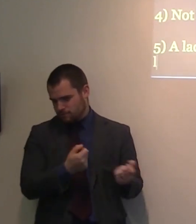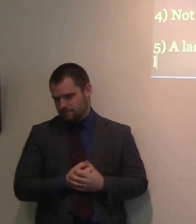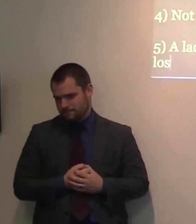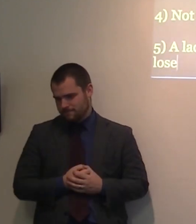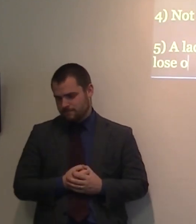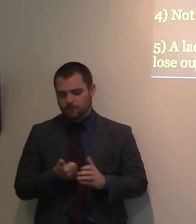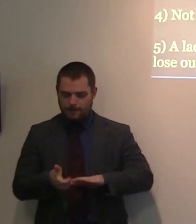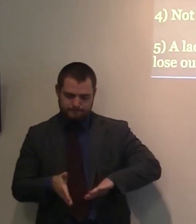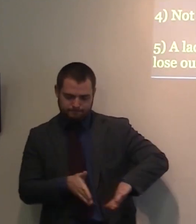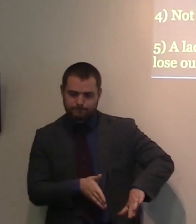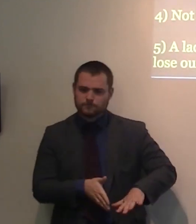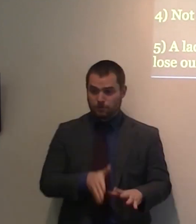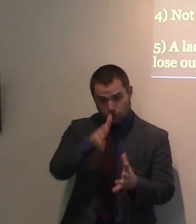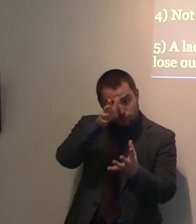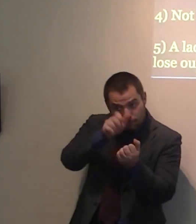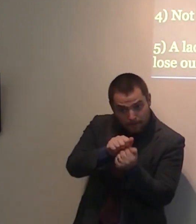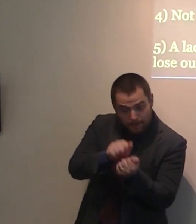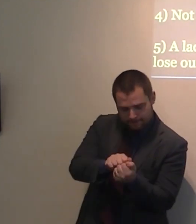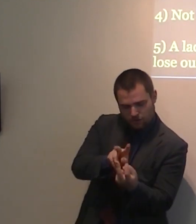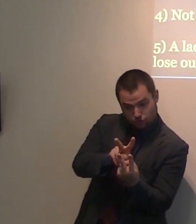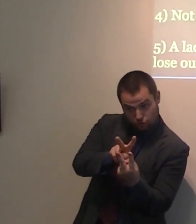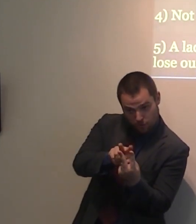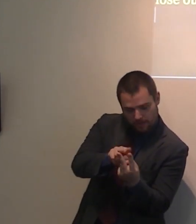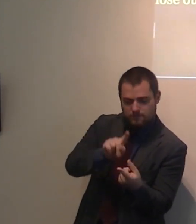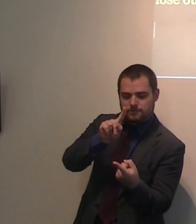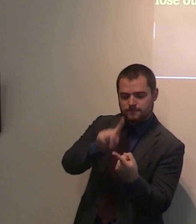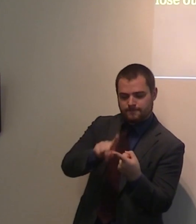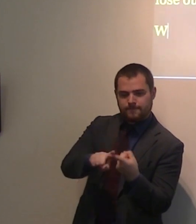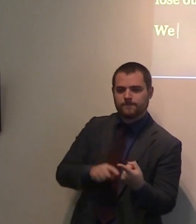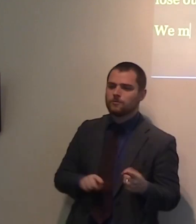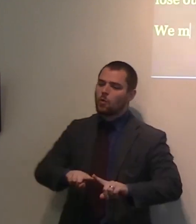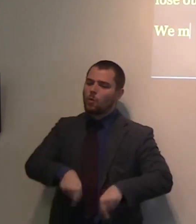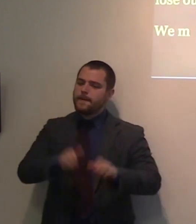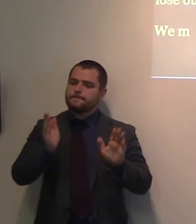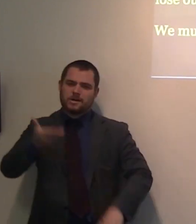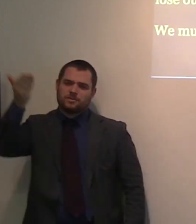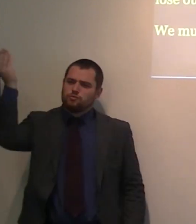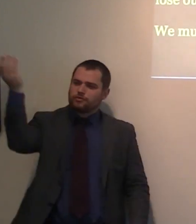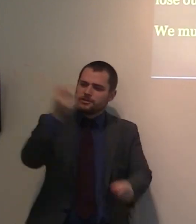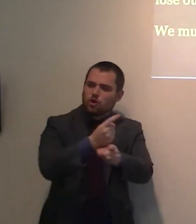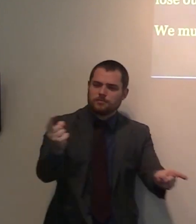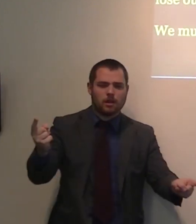we must preach the pure and sound gospel. We are gospel believers.